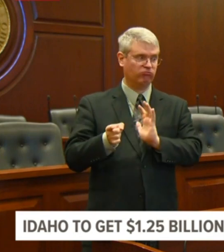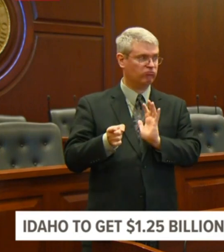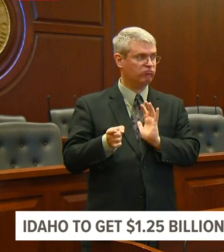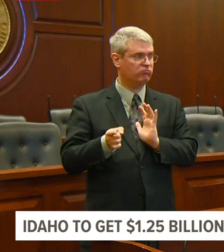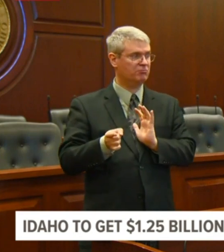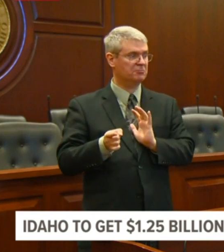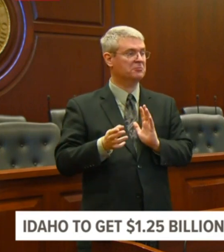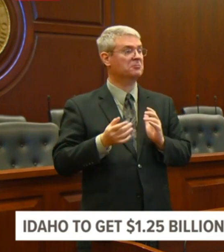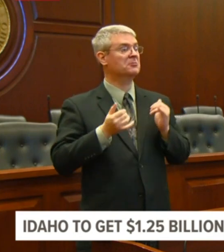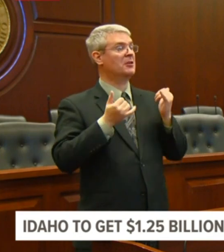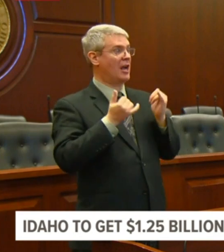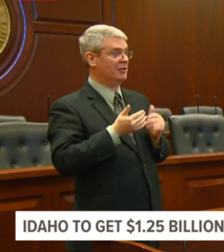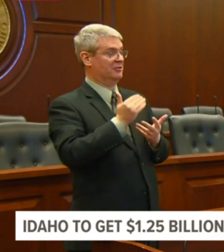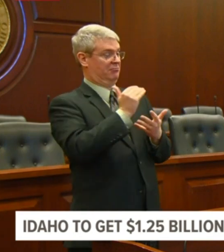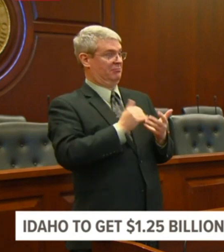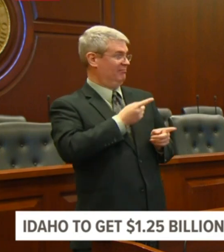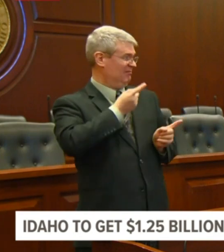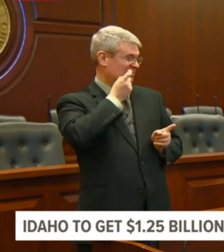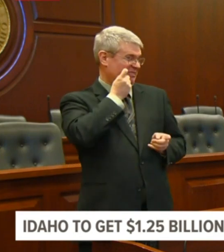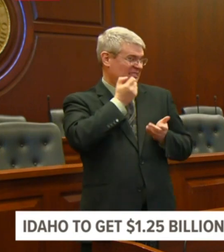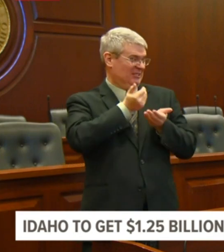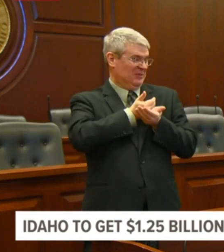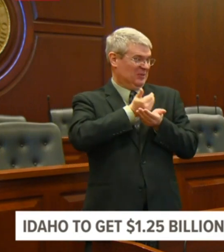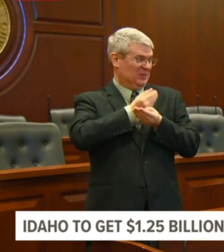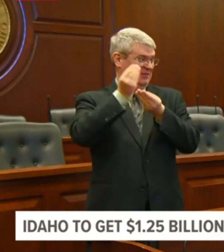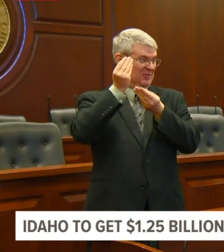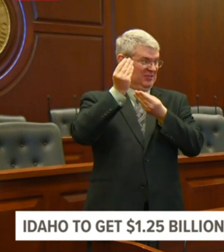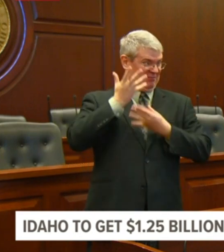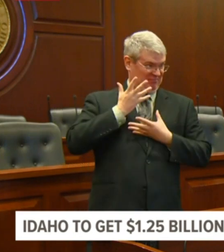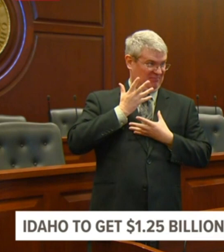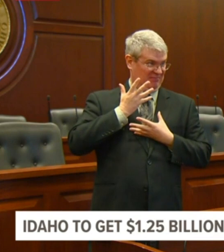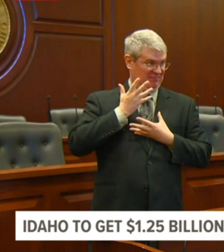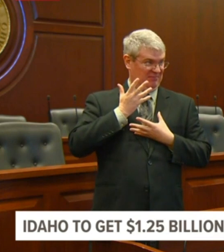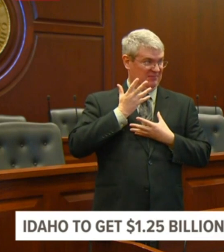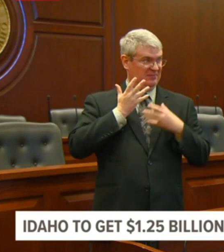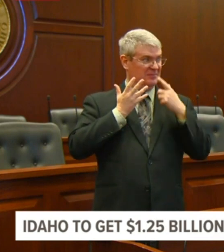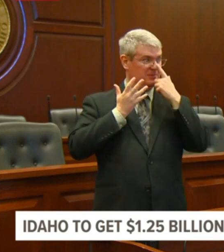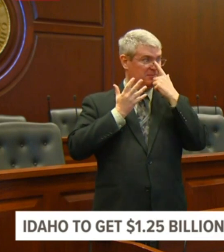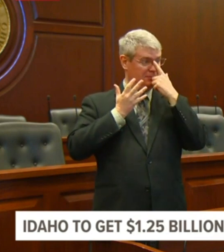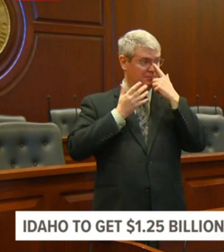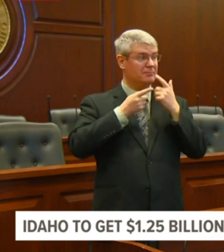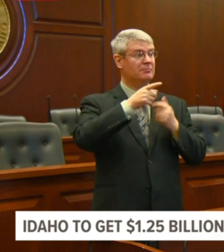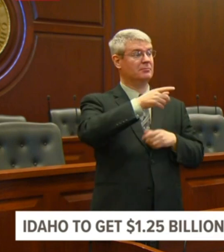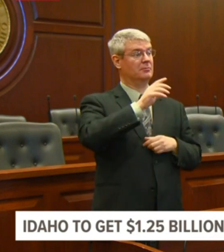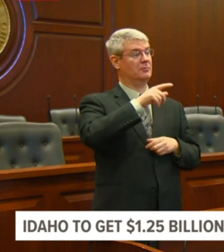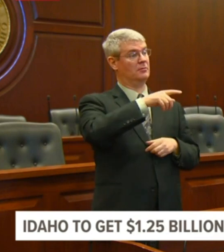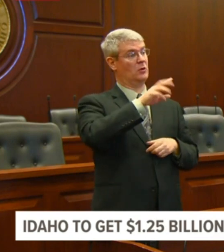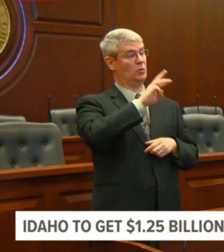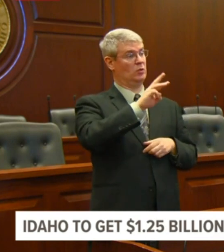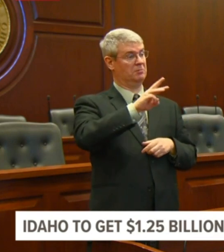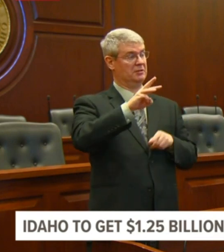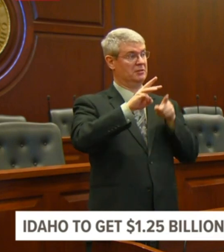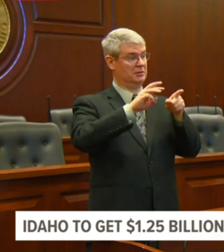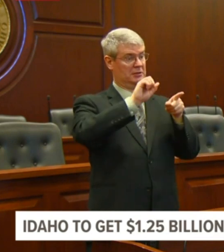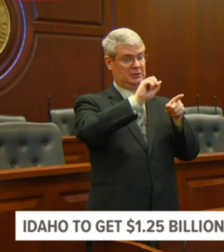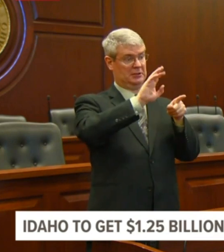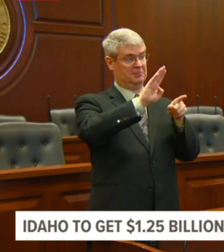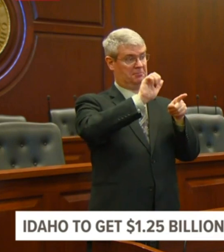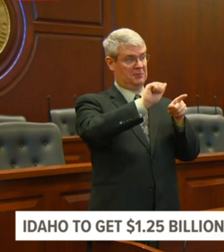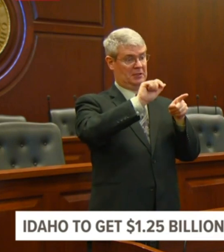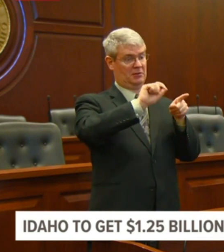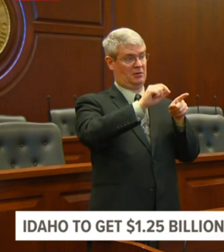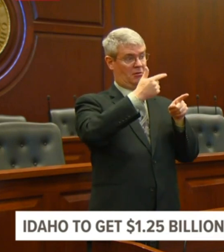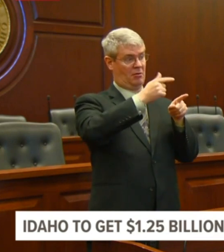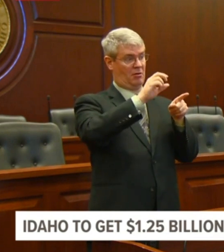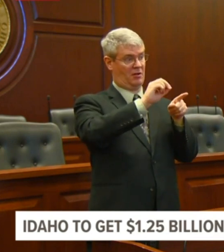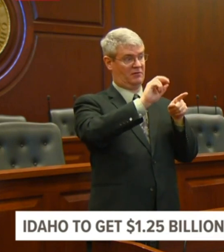updates via email at sba.gov forward slash updates. And you can always follow us via Twitter at SBA Pacific